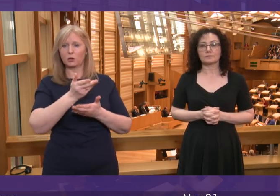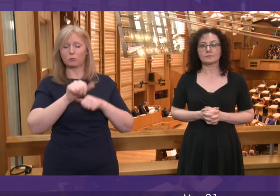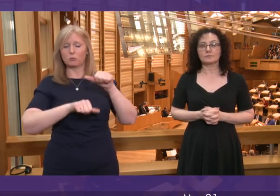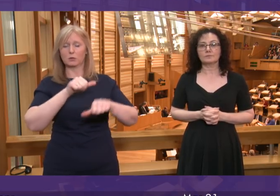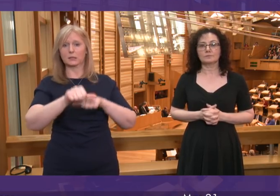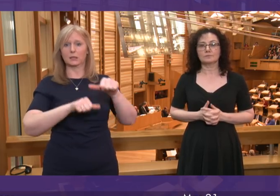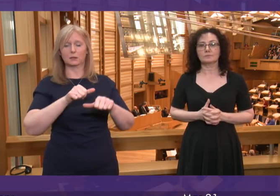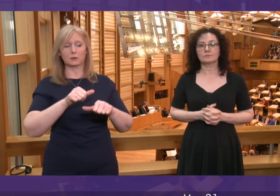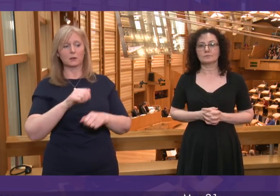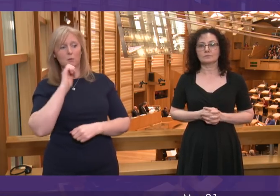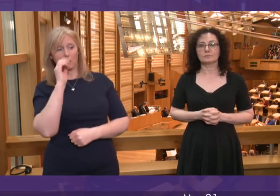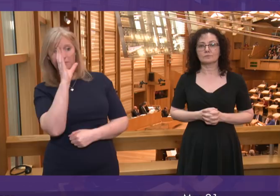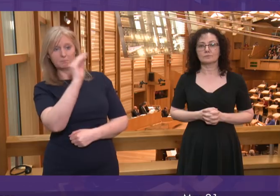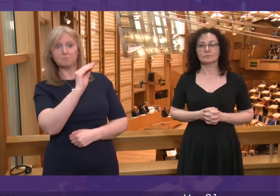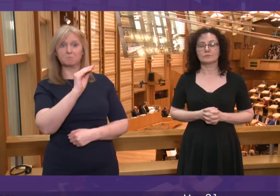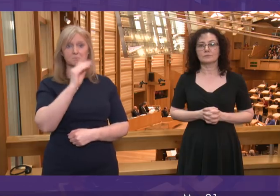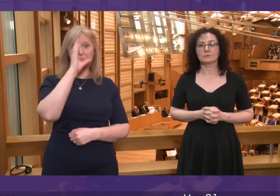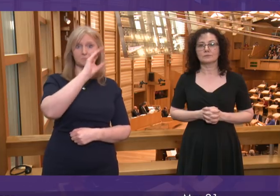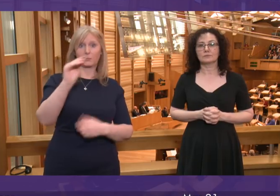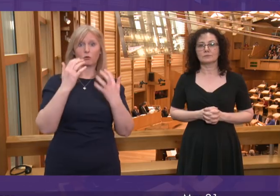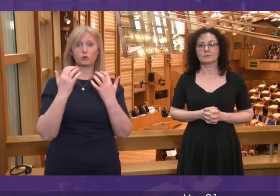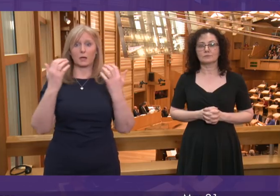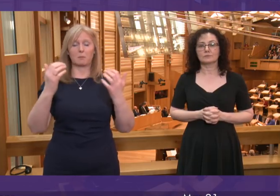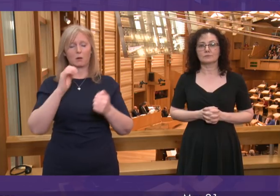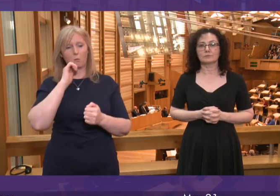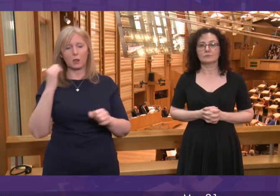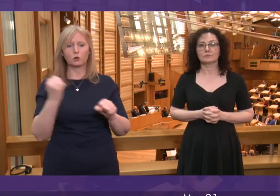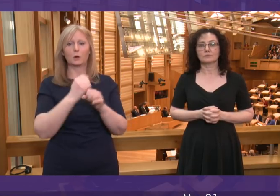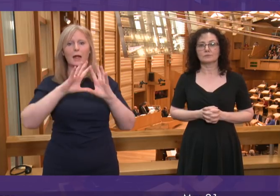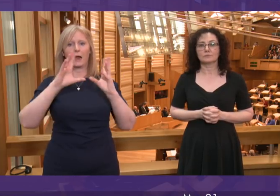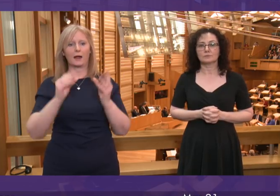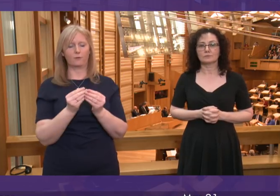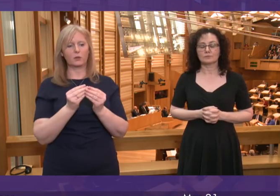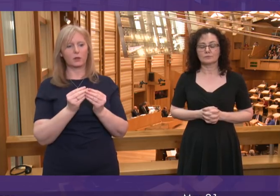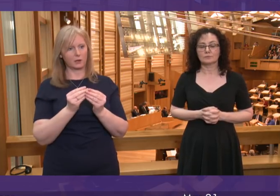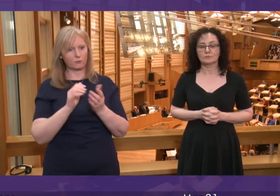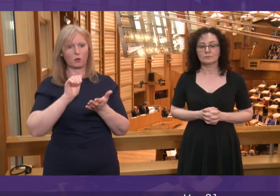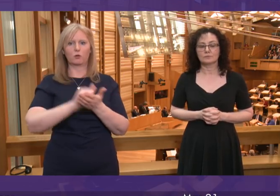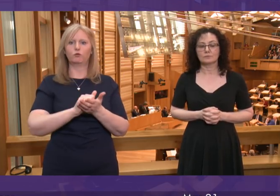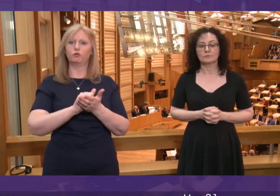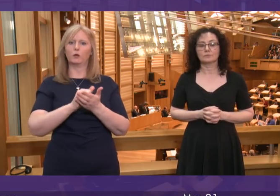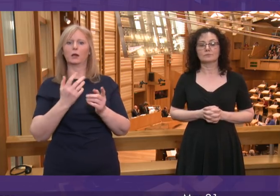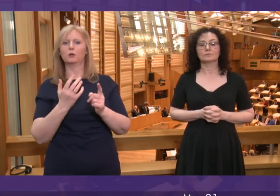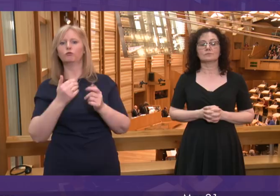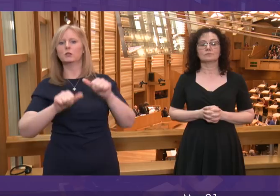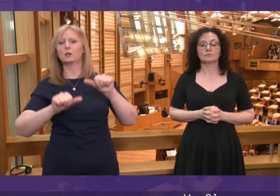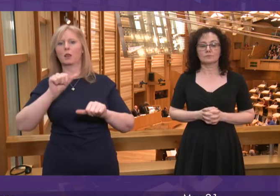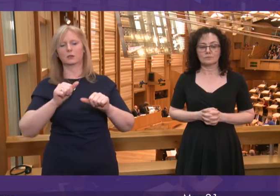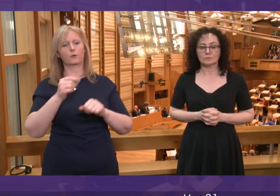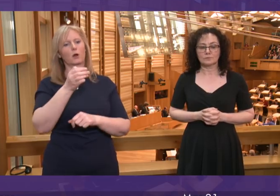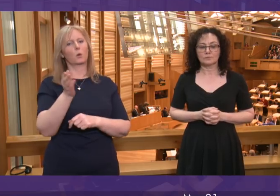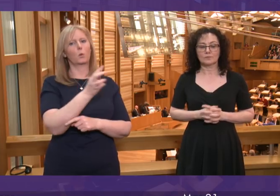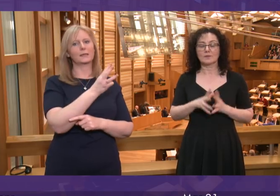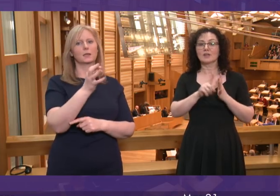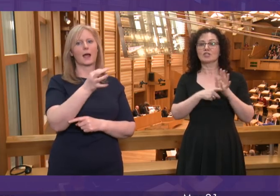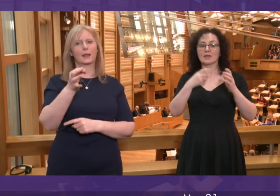can assure Alistair Allen and the Chamber that we will make absolutely every effort to secure the right outcome for the Western Isles. Jackie